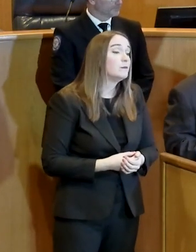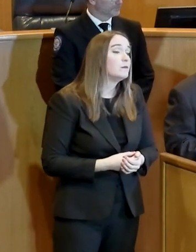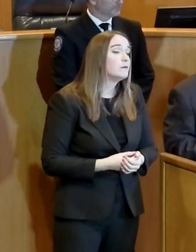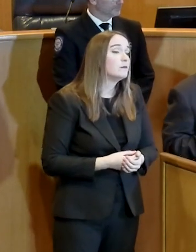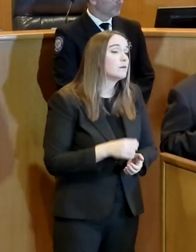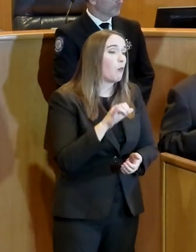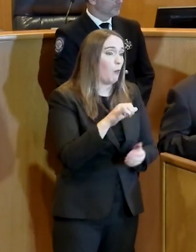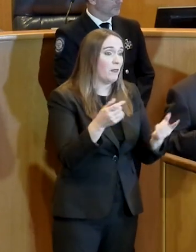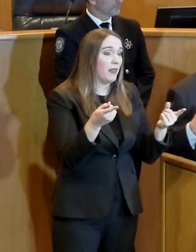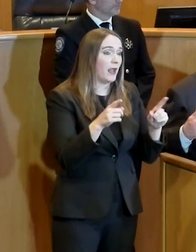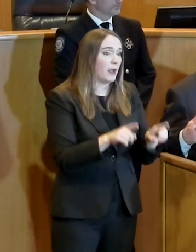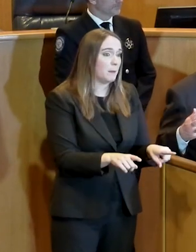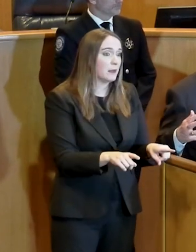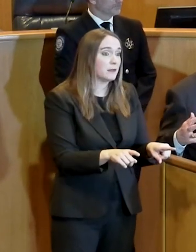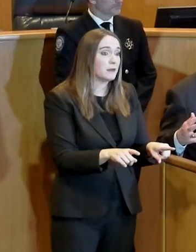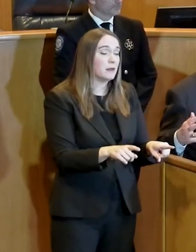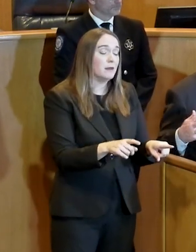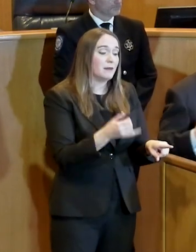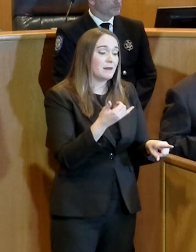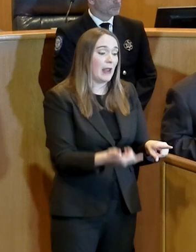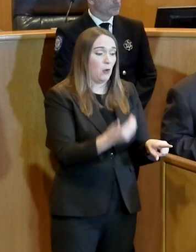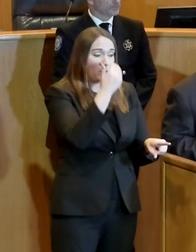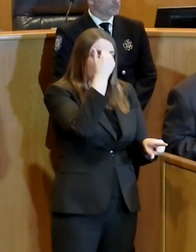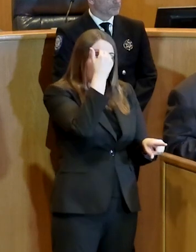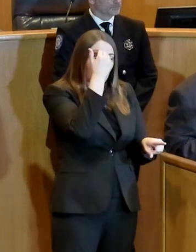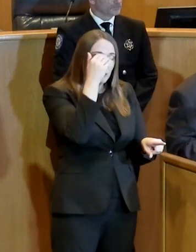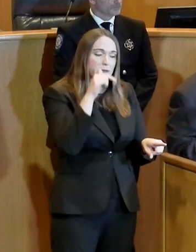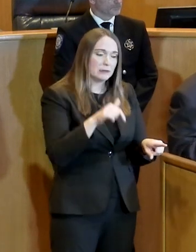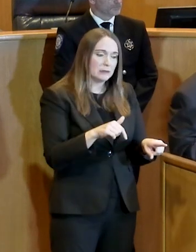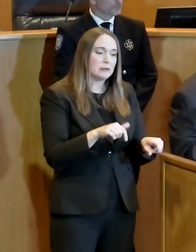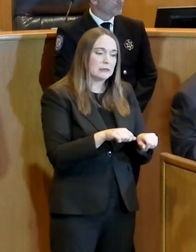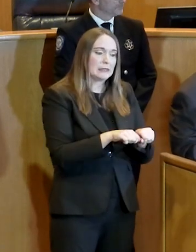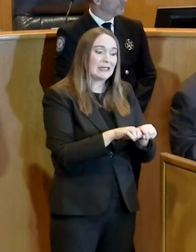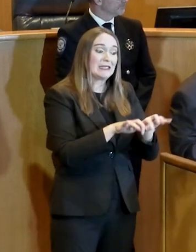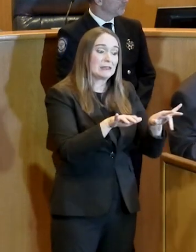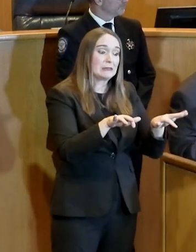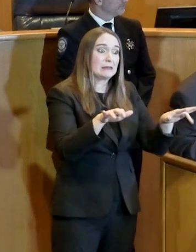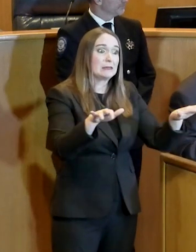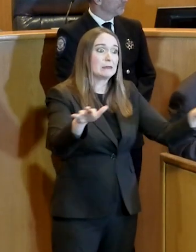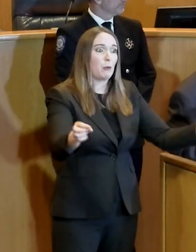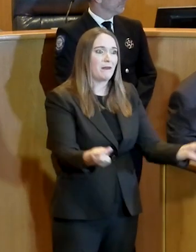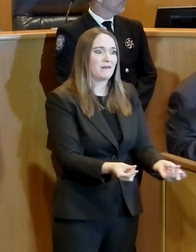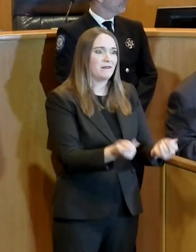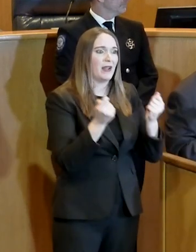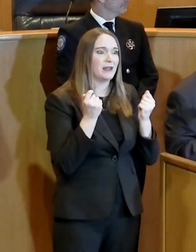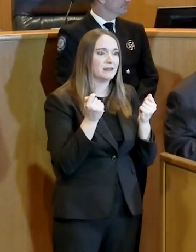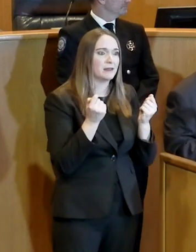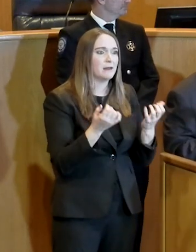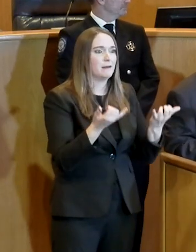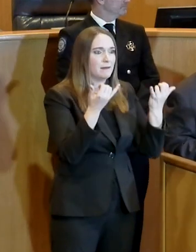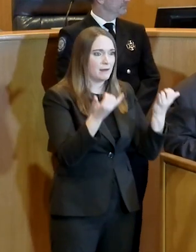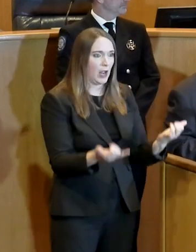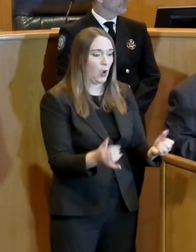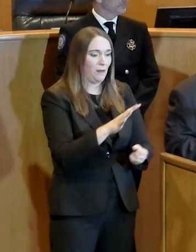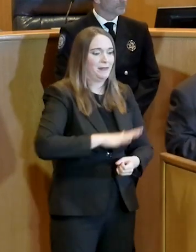what we're saying is it's spreading enough now that we're going to have to watch and maybe take more of a statewide